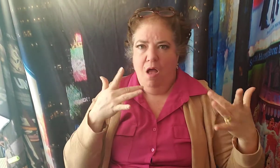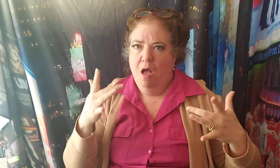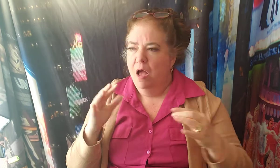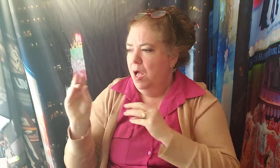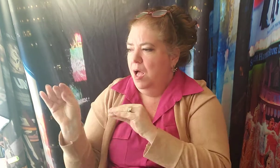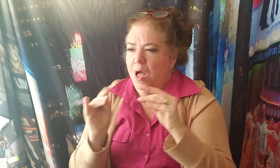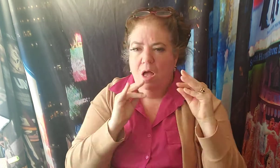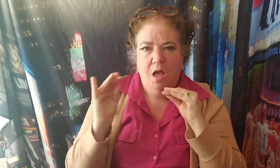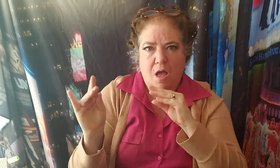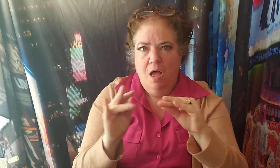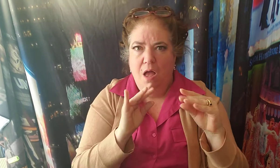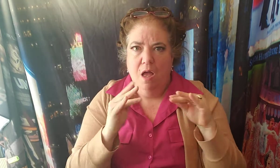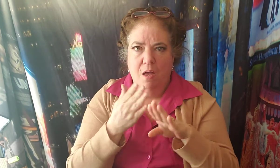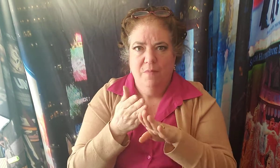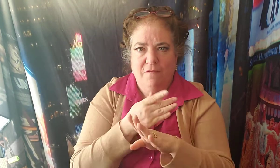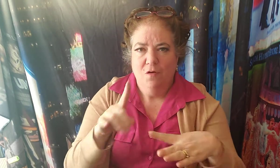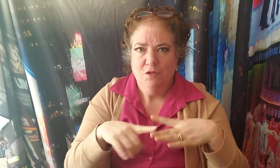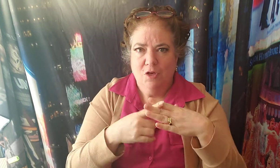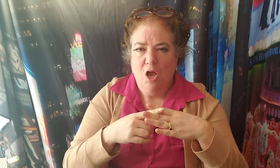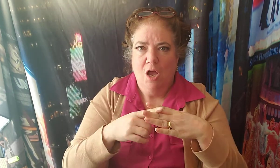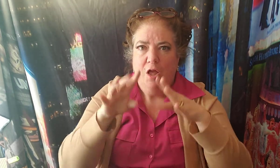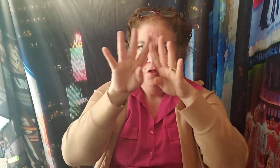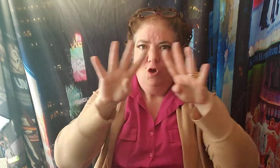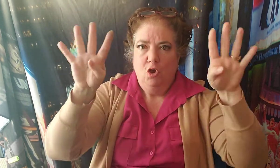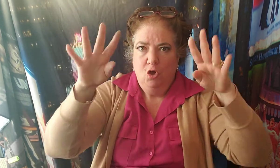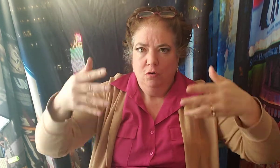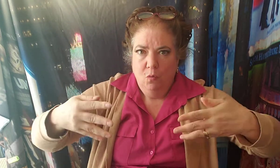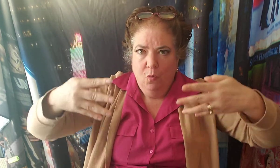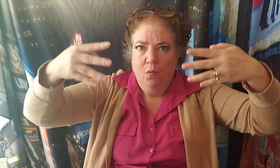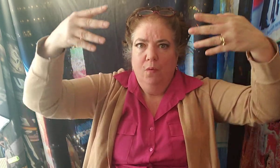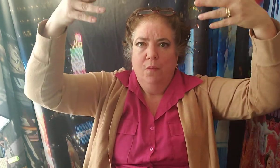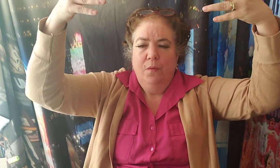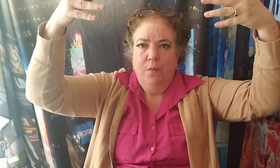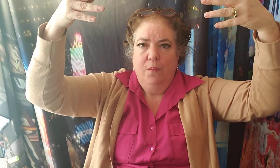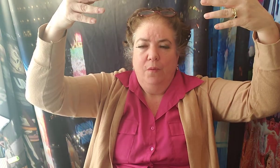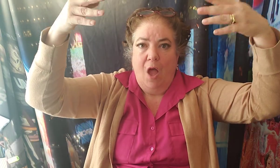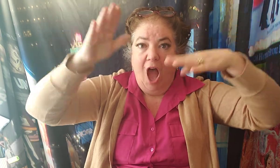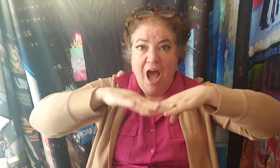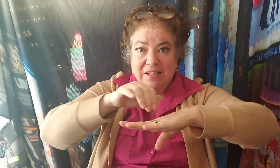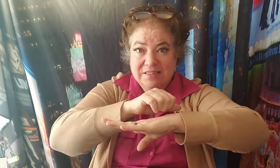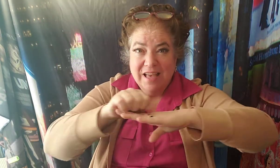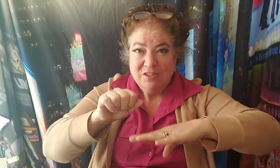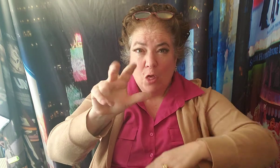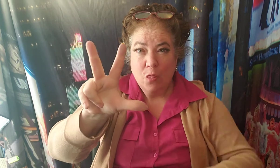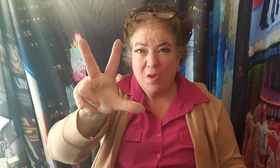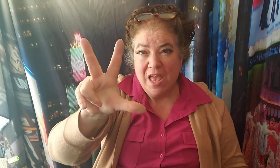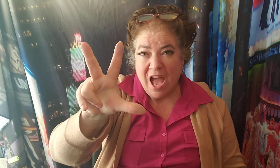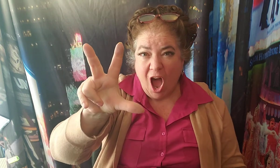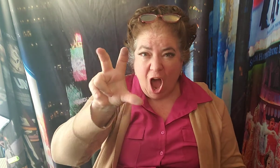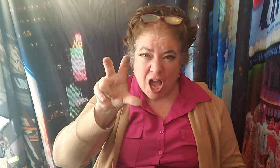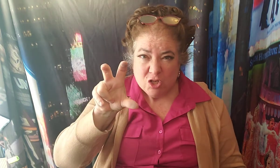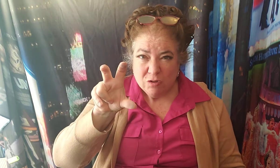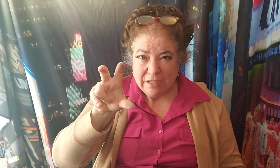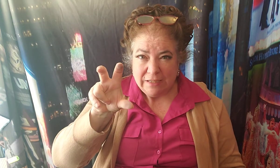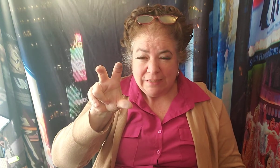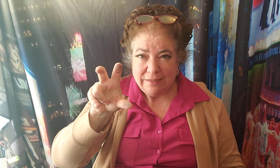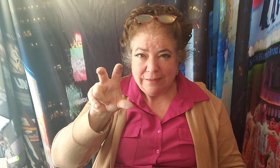started And then the curtain opens And on stage There are 300 100 young